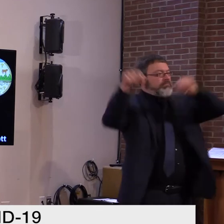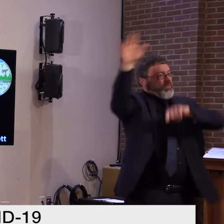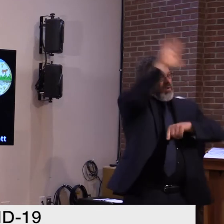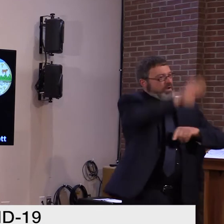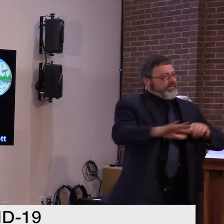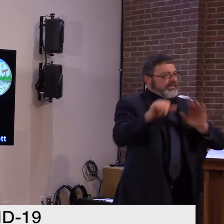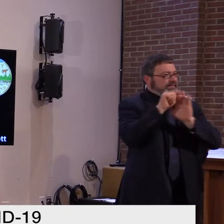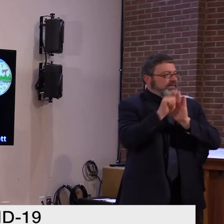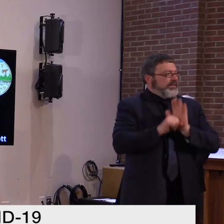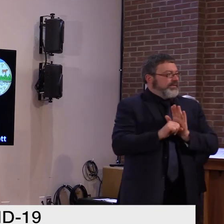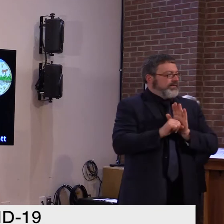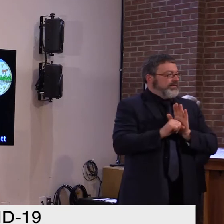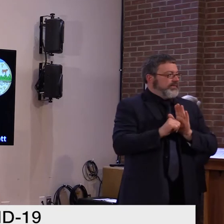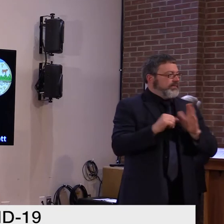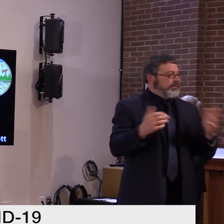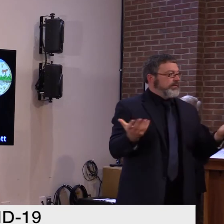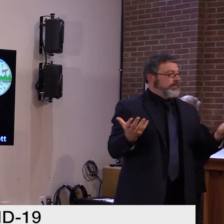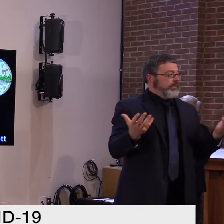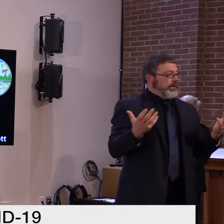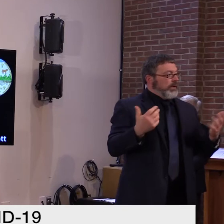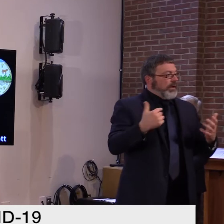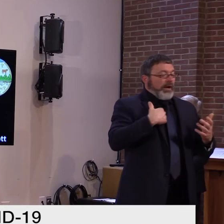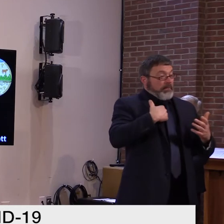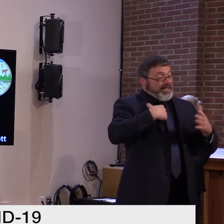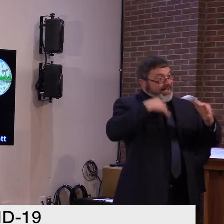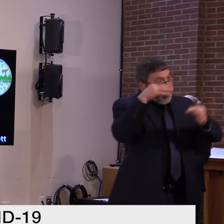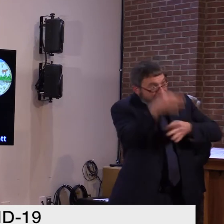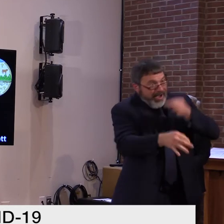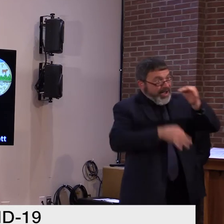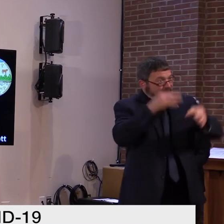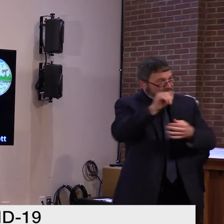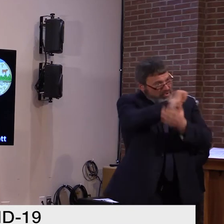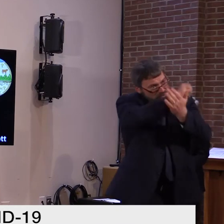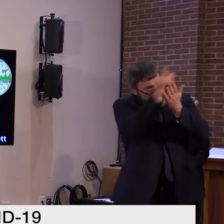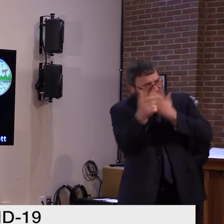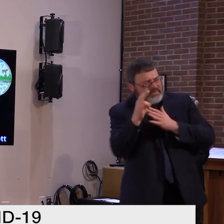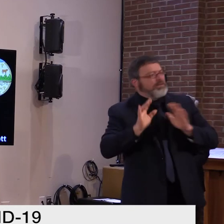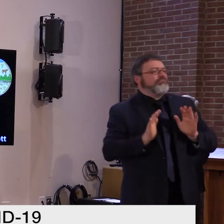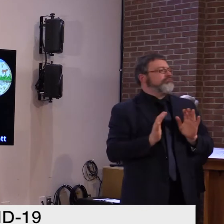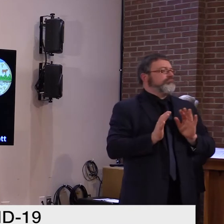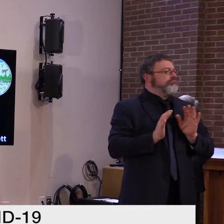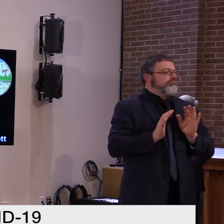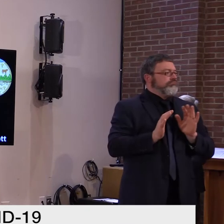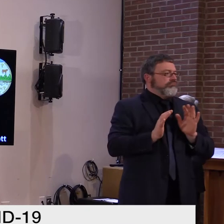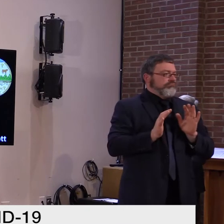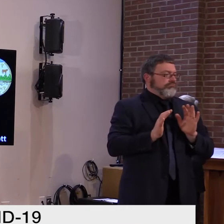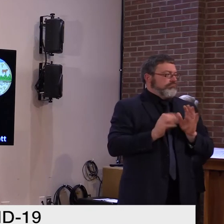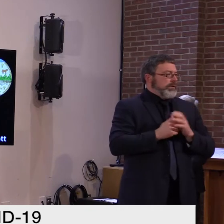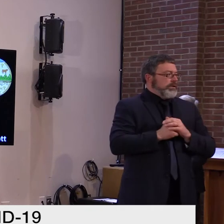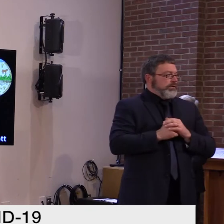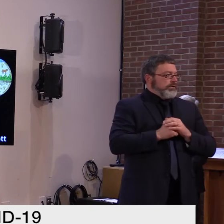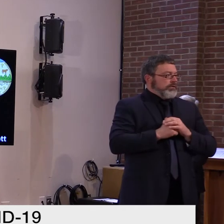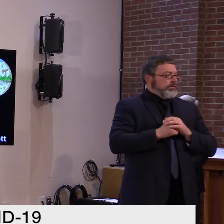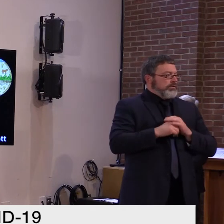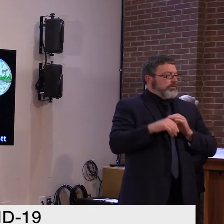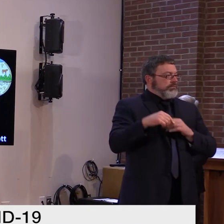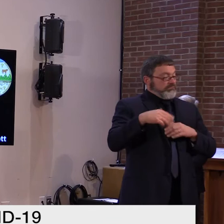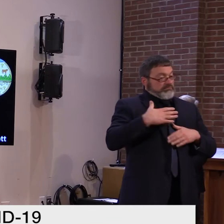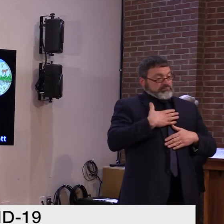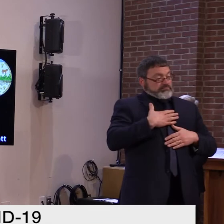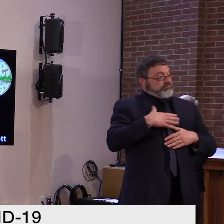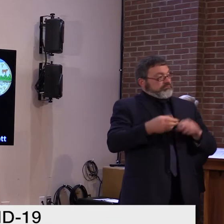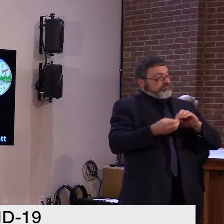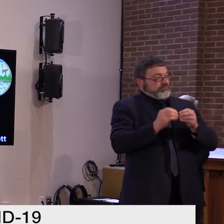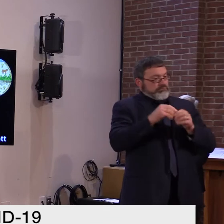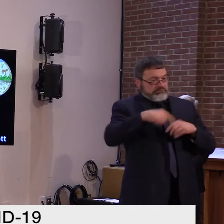Our data team's analysis also shows a rising number of gatherings leading to further spread